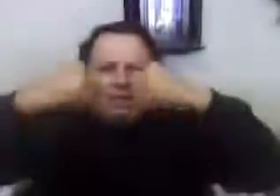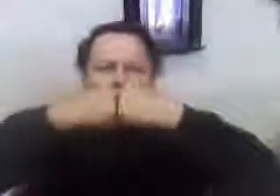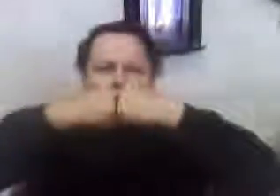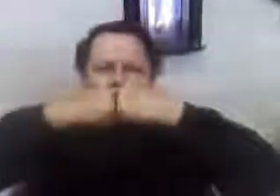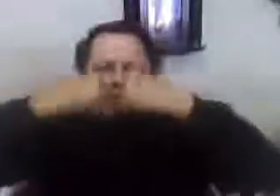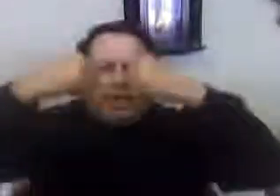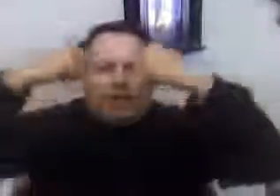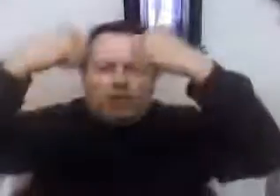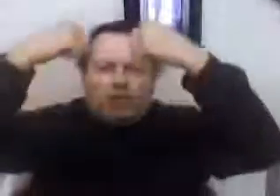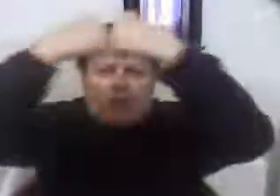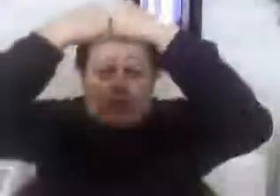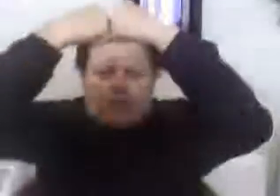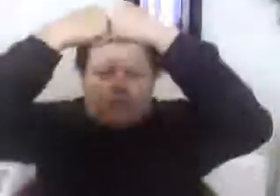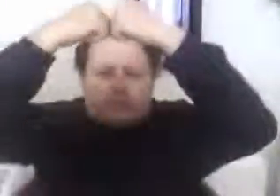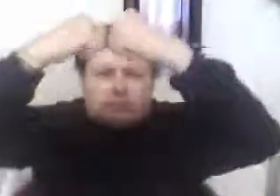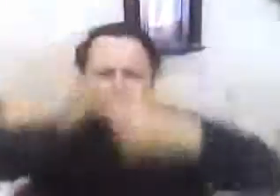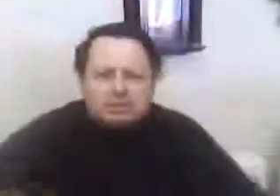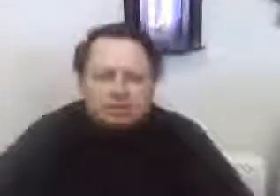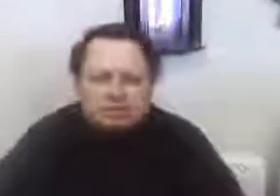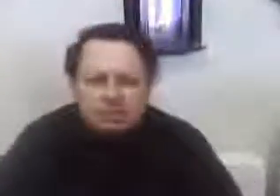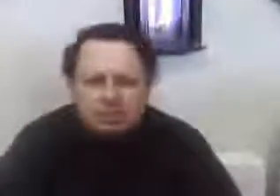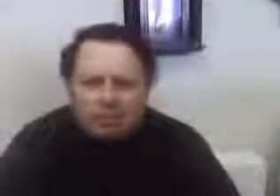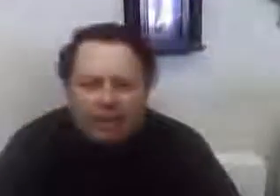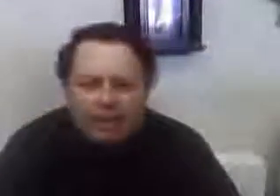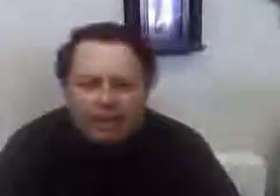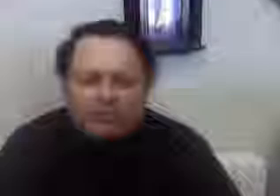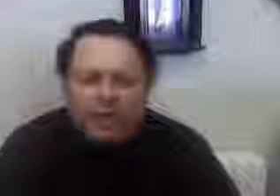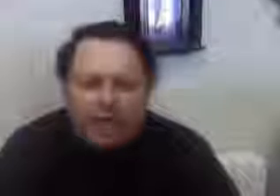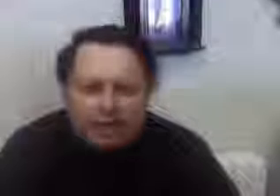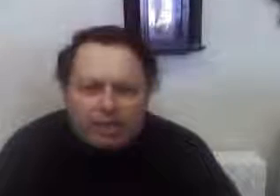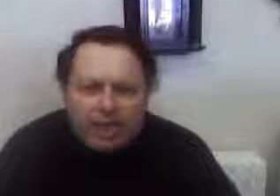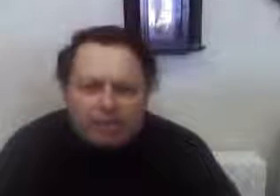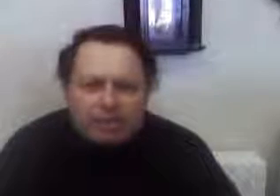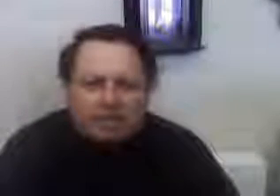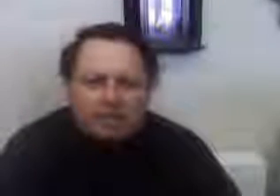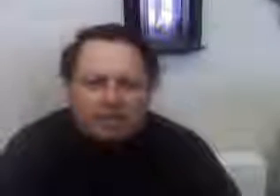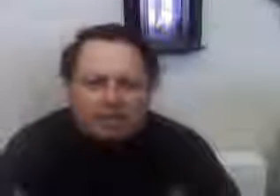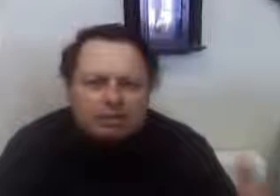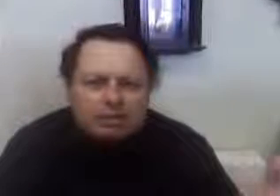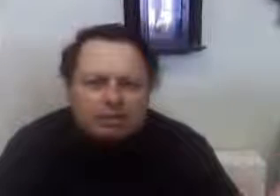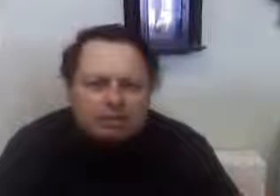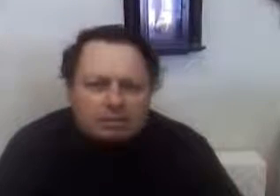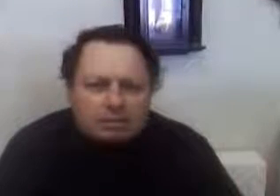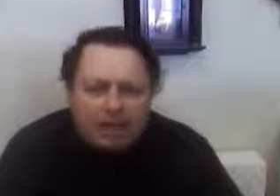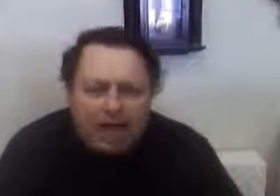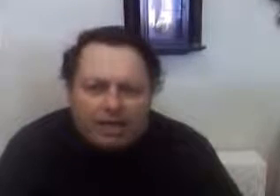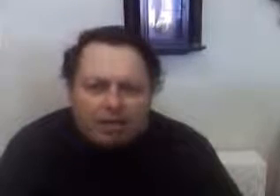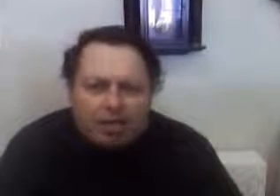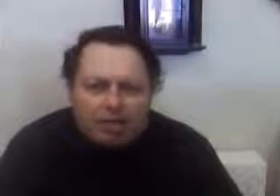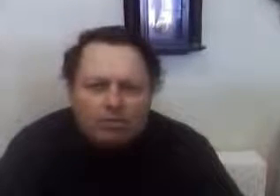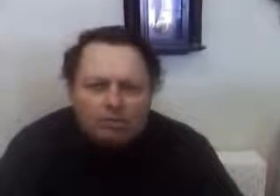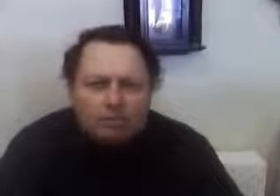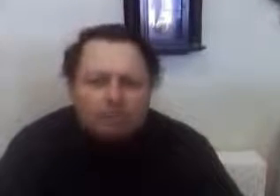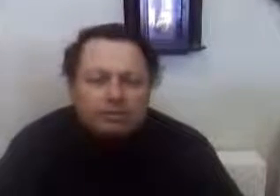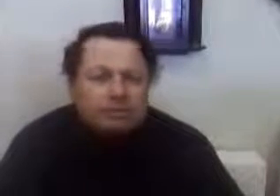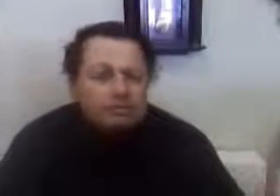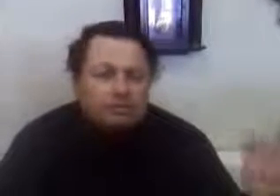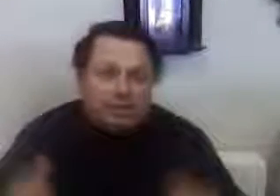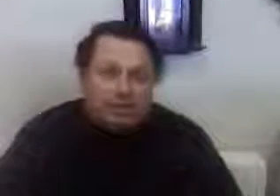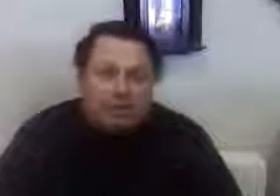the middle, it grows. And if the economic society grows, then the